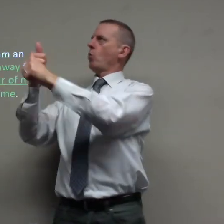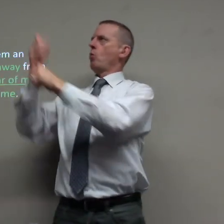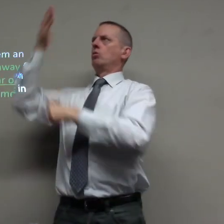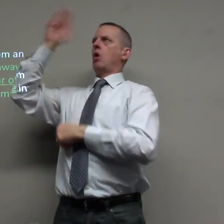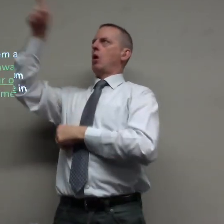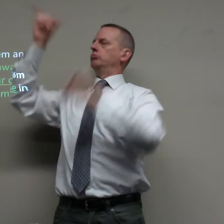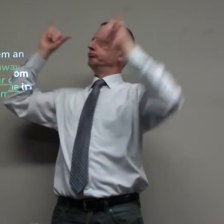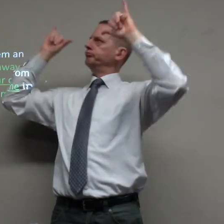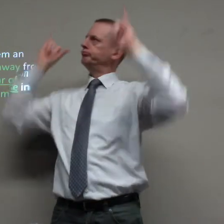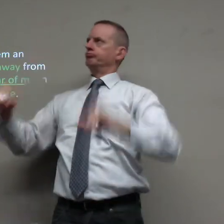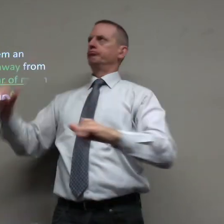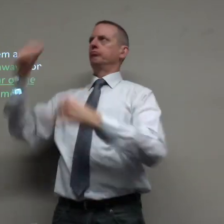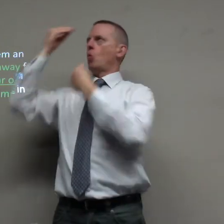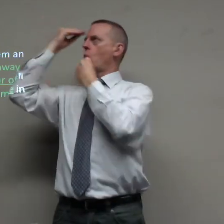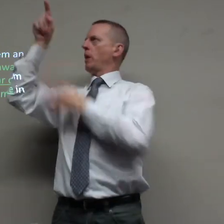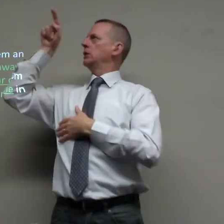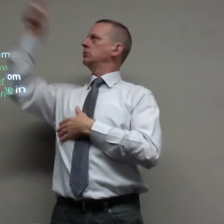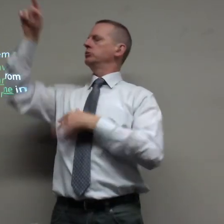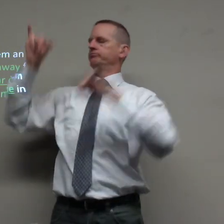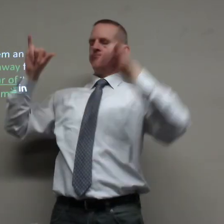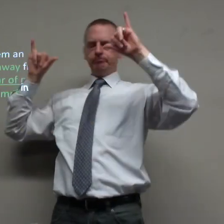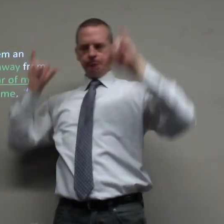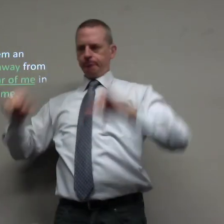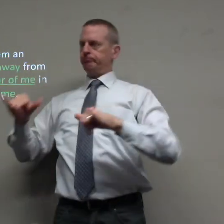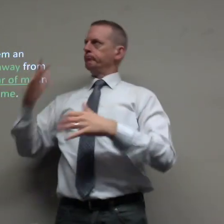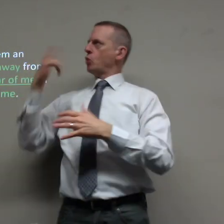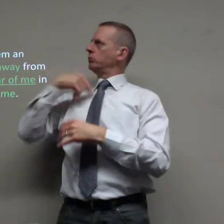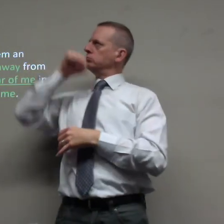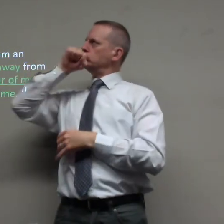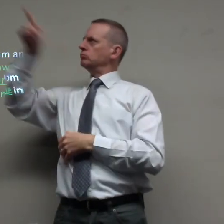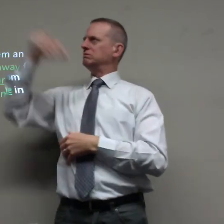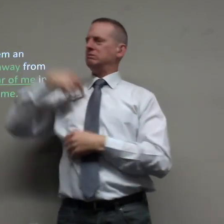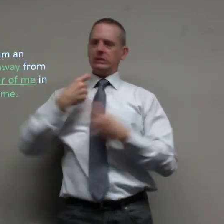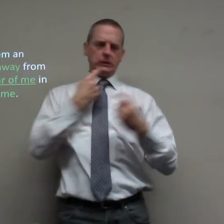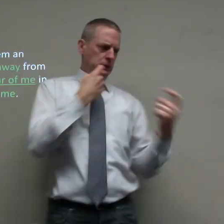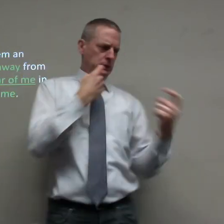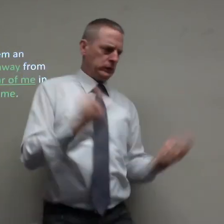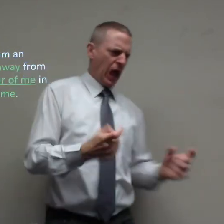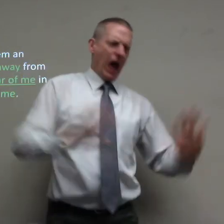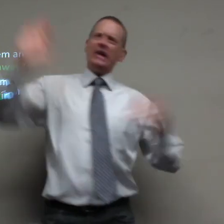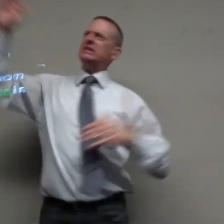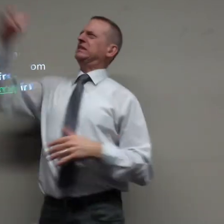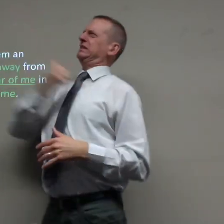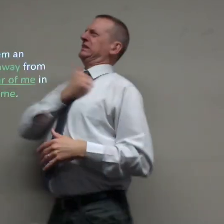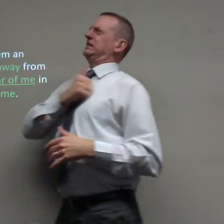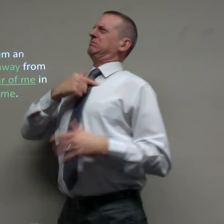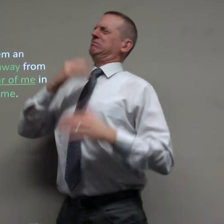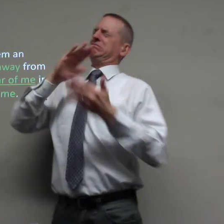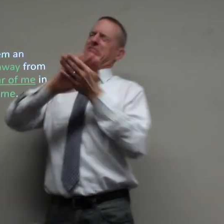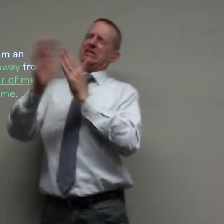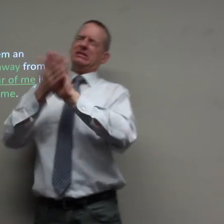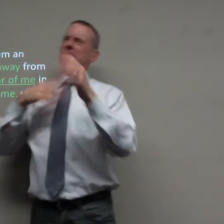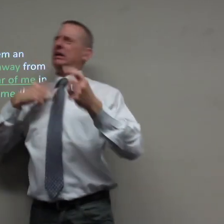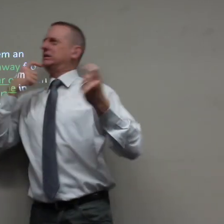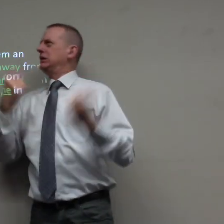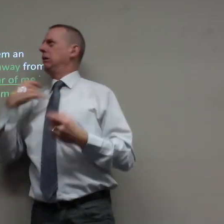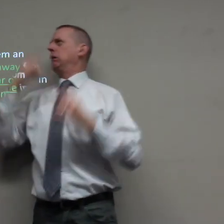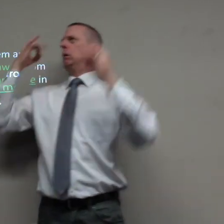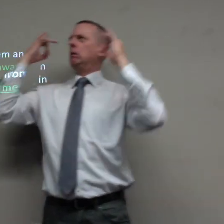may not turn you have to call have to